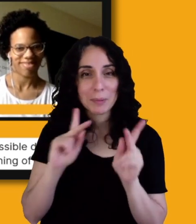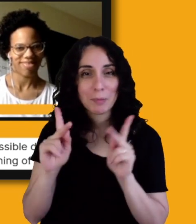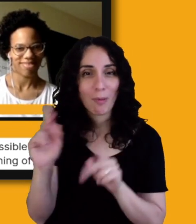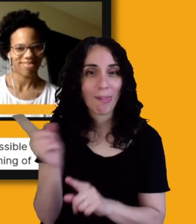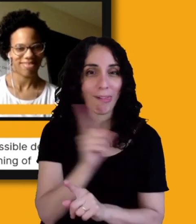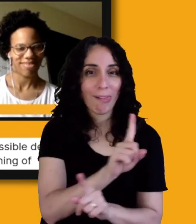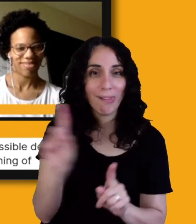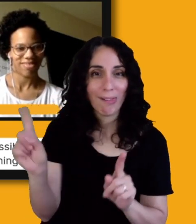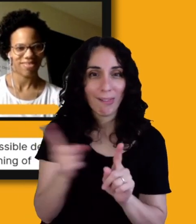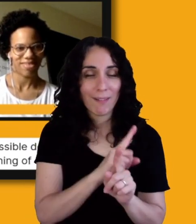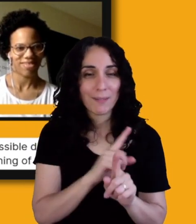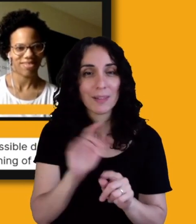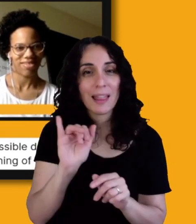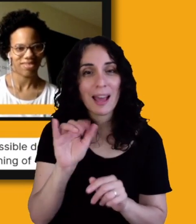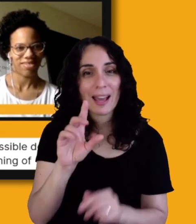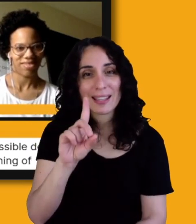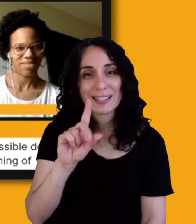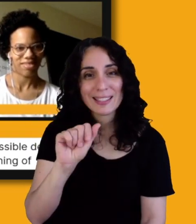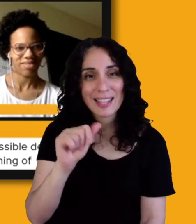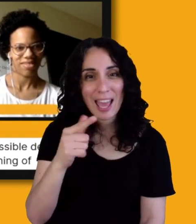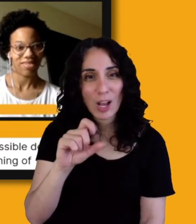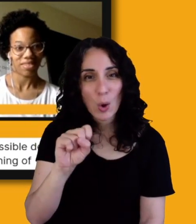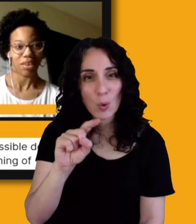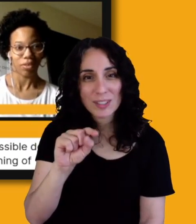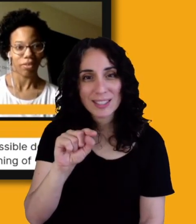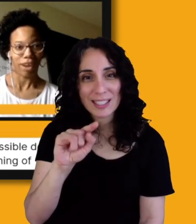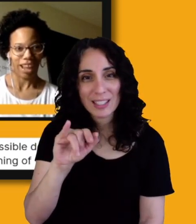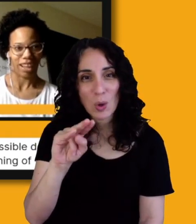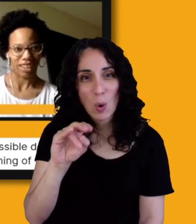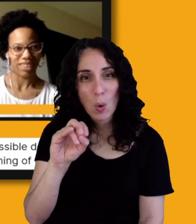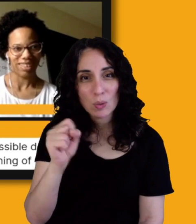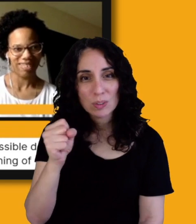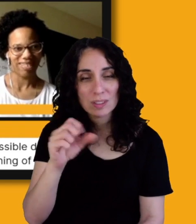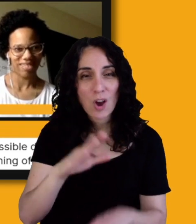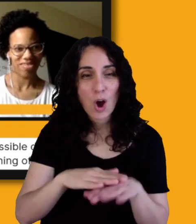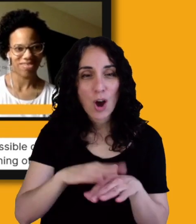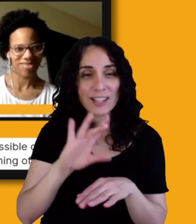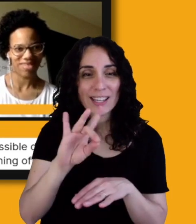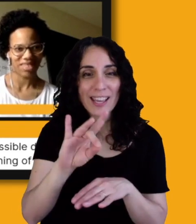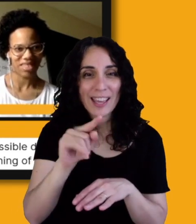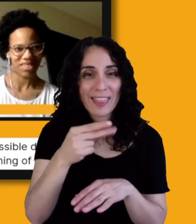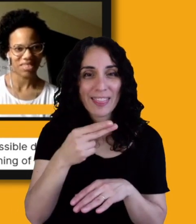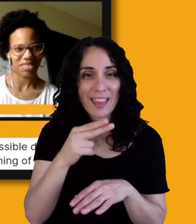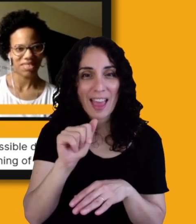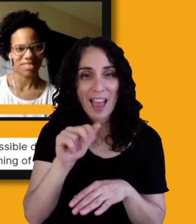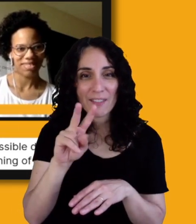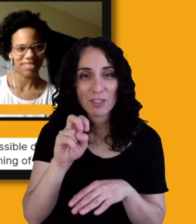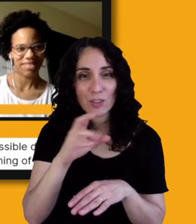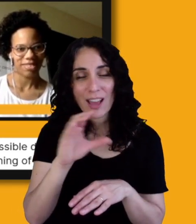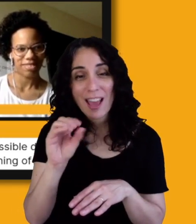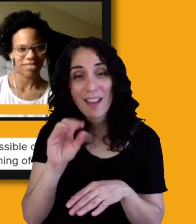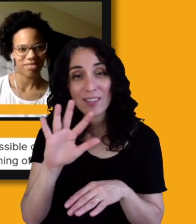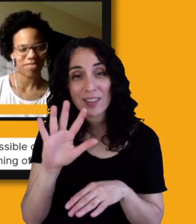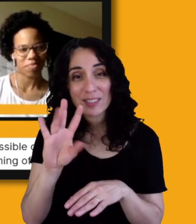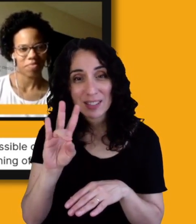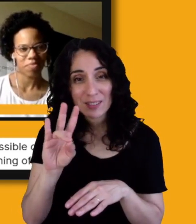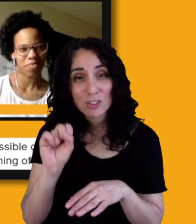as the D'Agostino on 8th Avenue and 57th Street, but, um, but if we can begin to think about that kind of